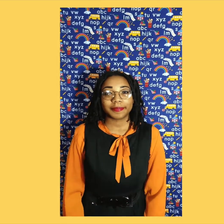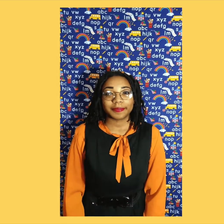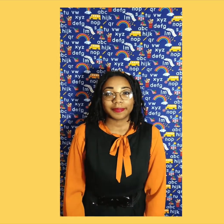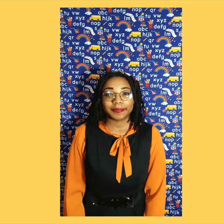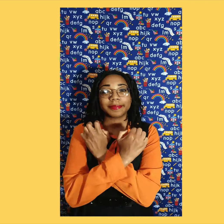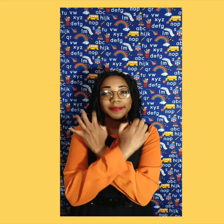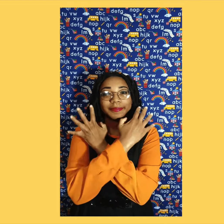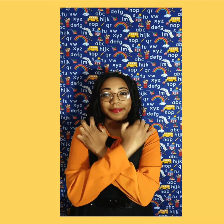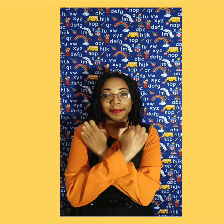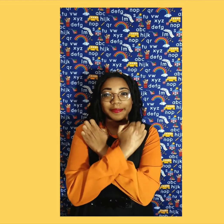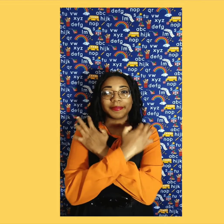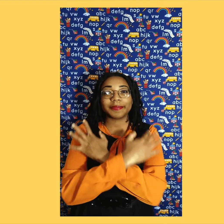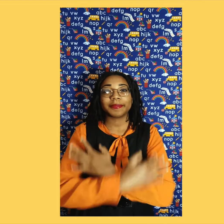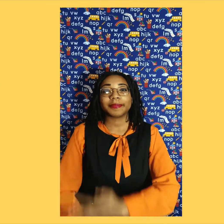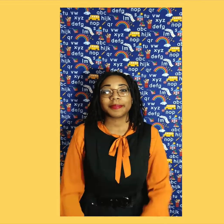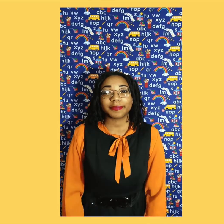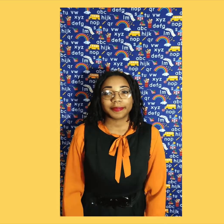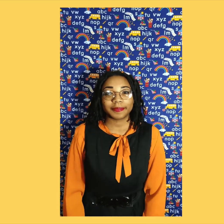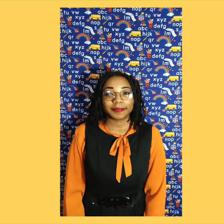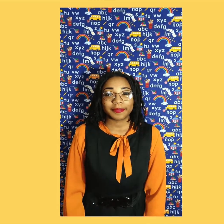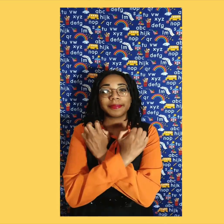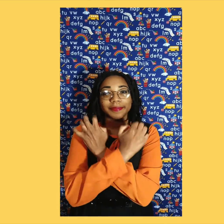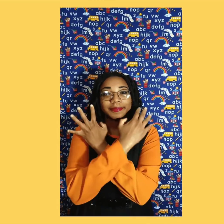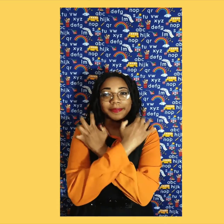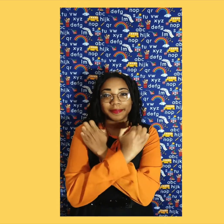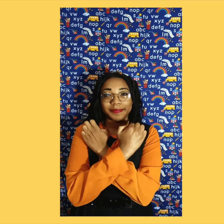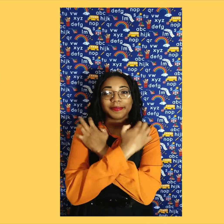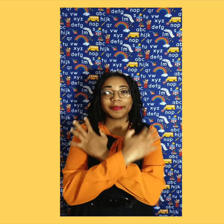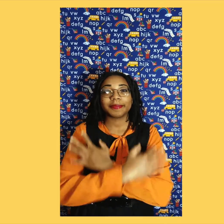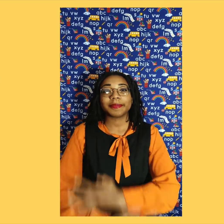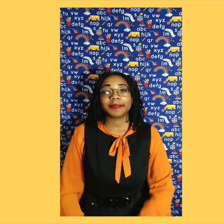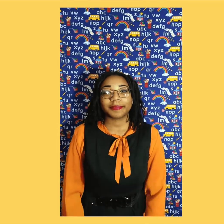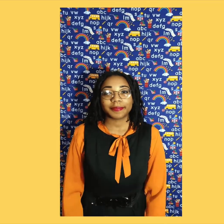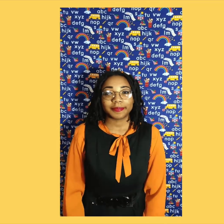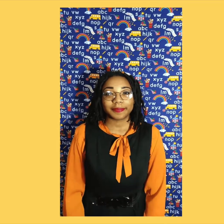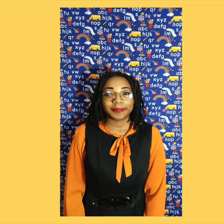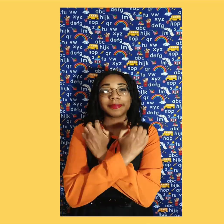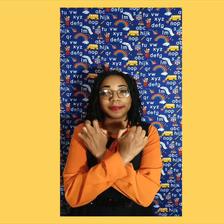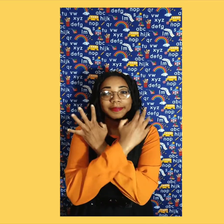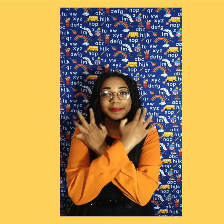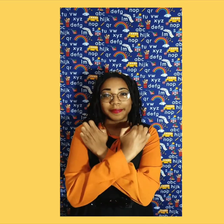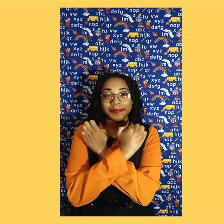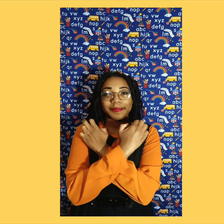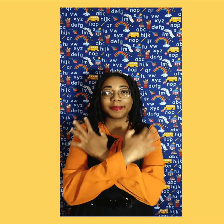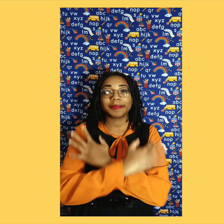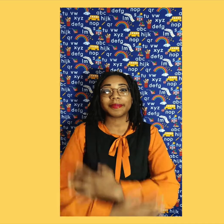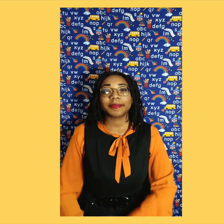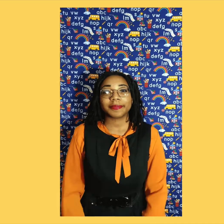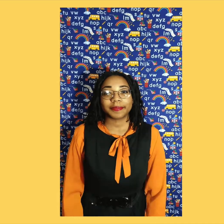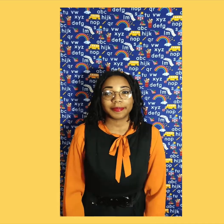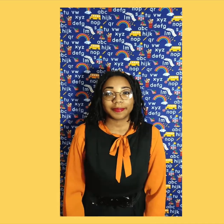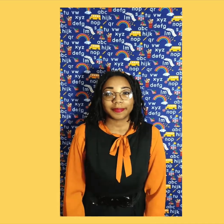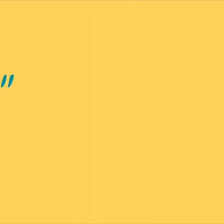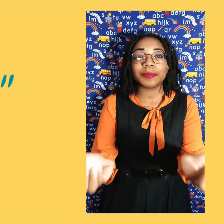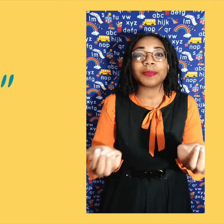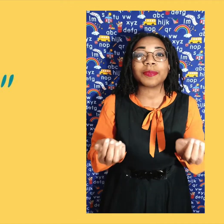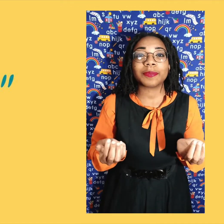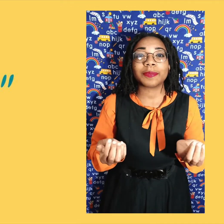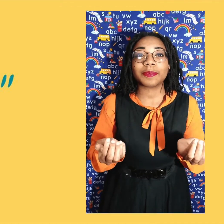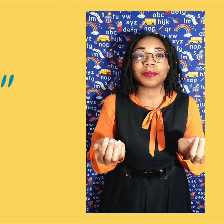do it? Cross and claw two times. Good job! You're saying bear in ASL. The next sign we're